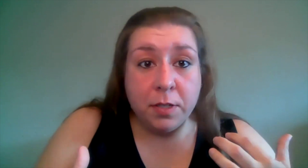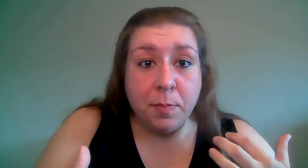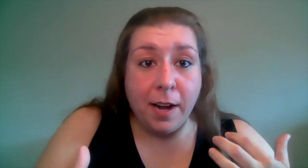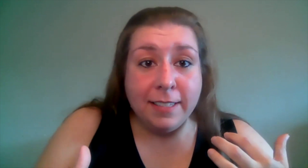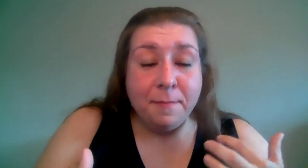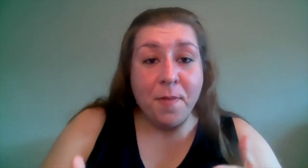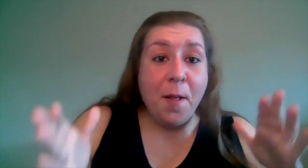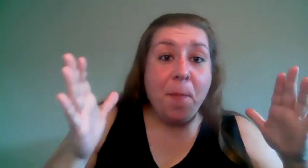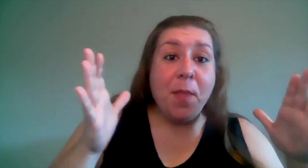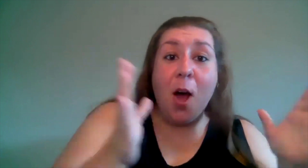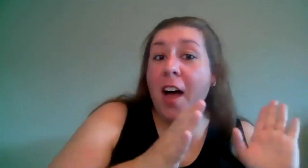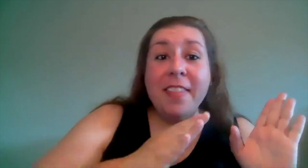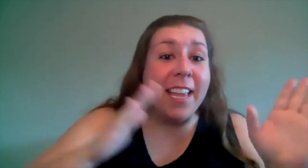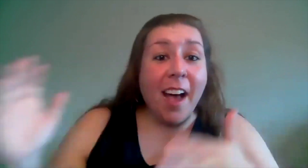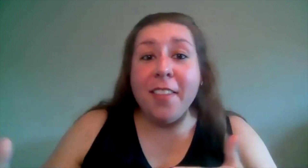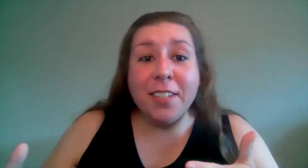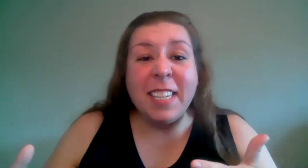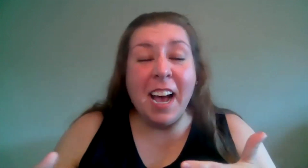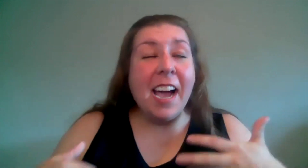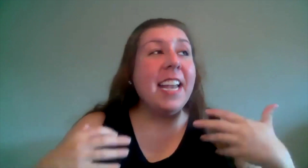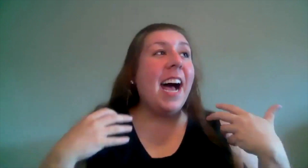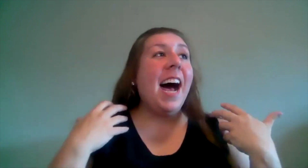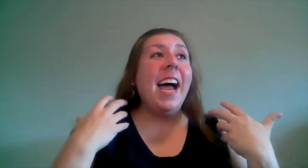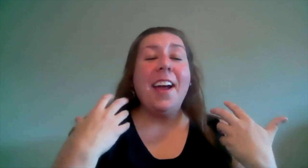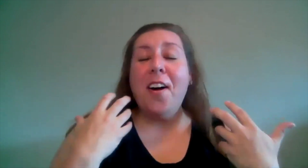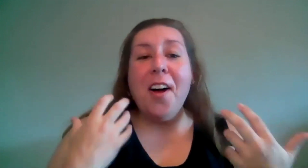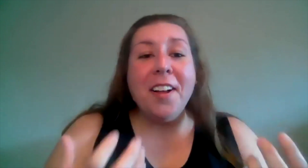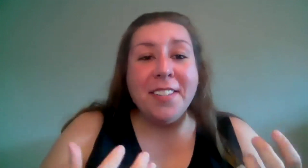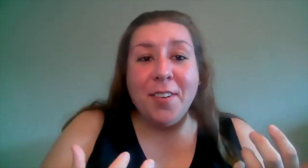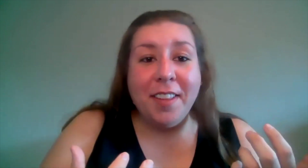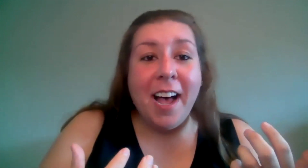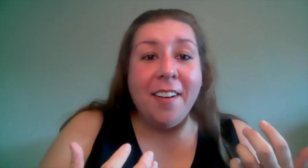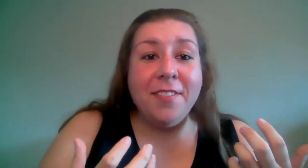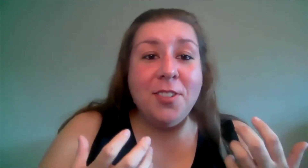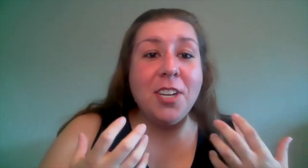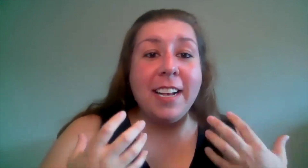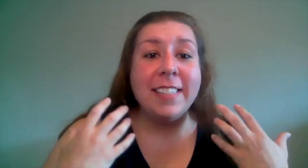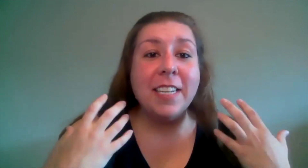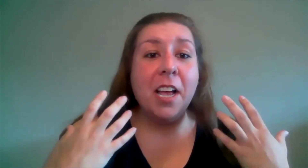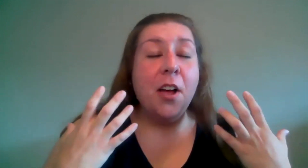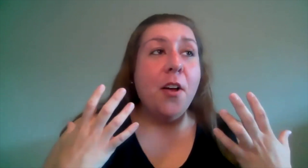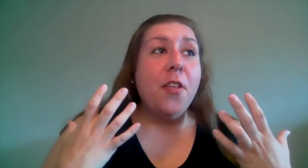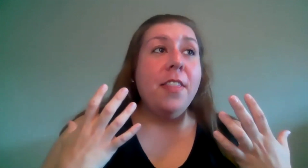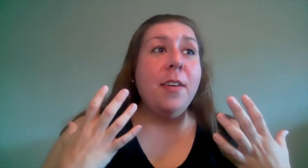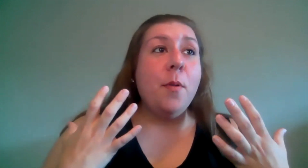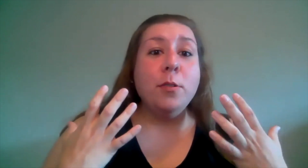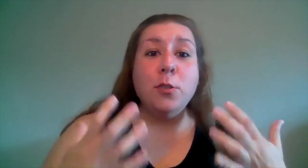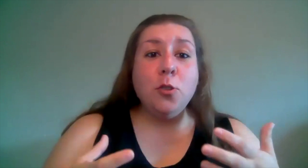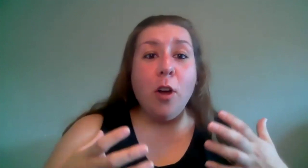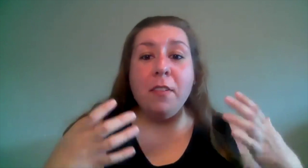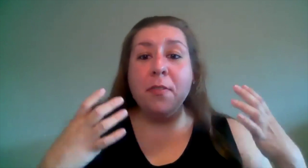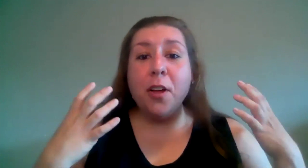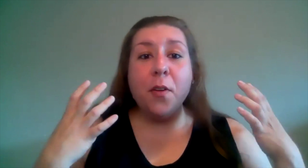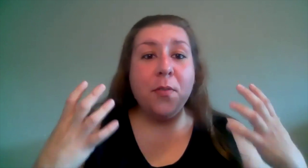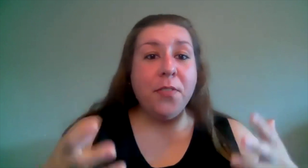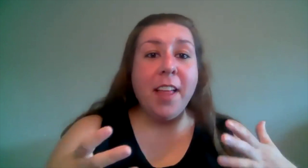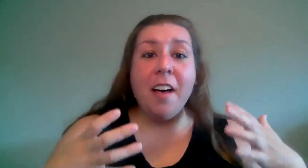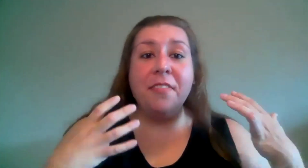response on the other side i also love just the most joyful fluff